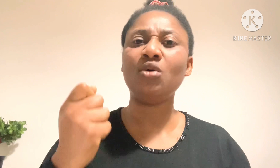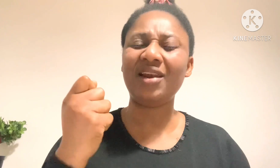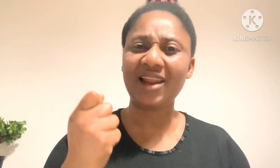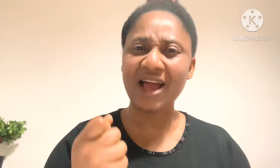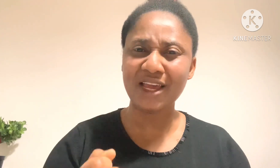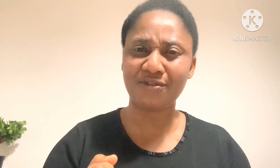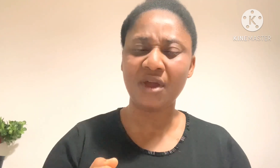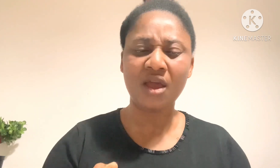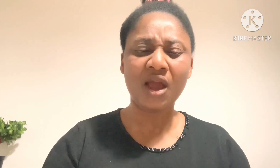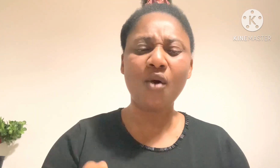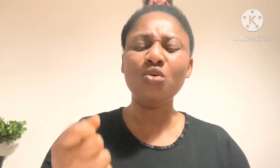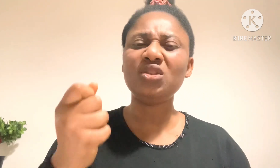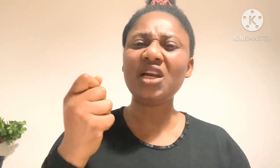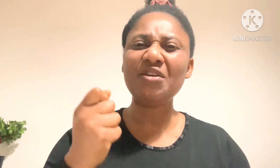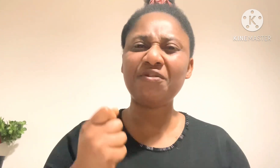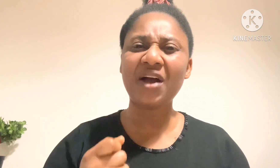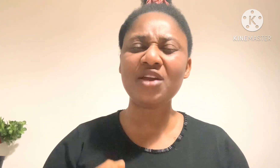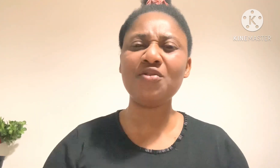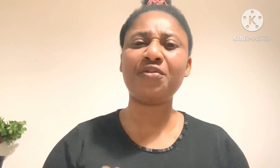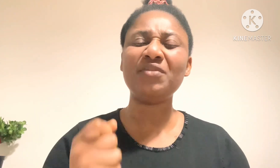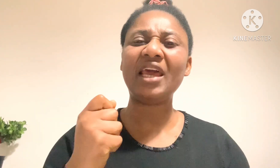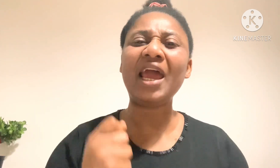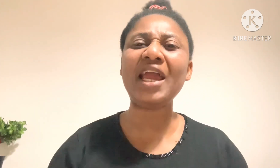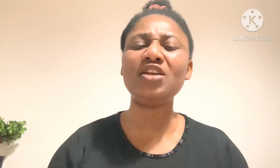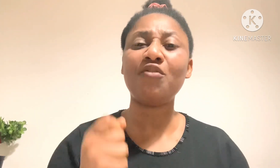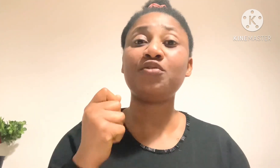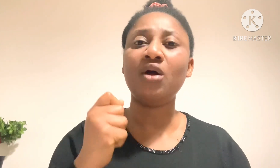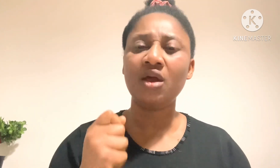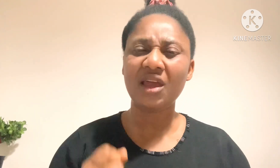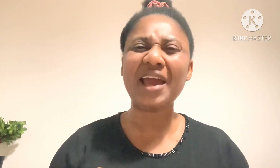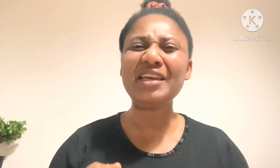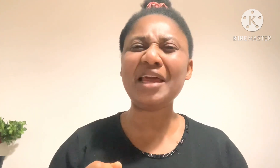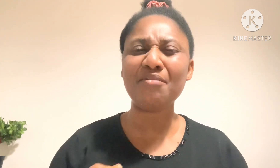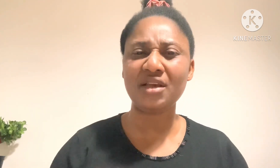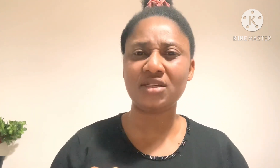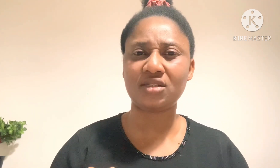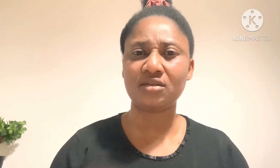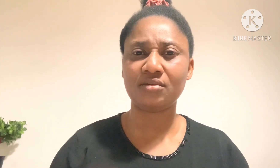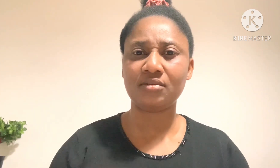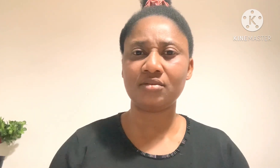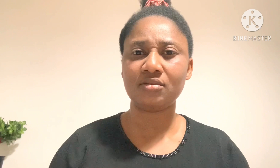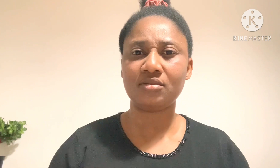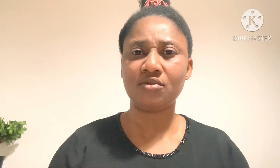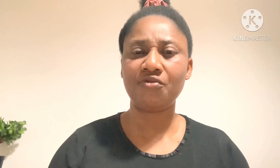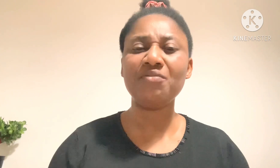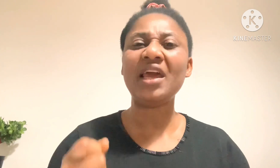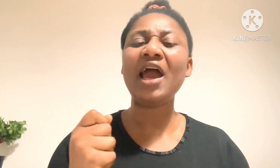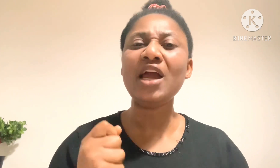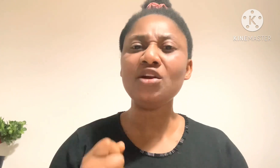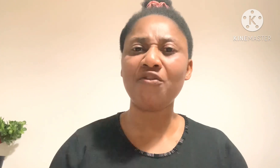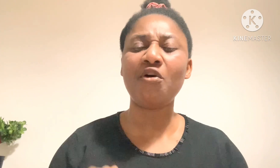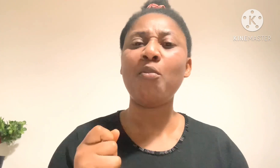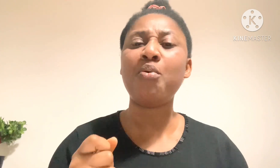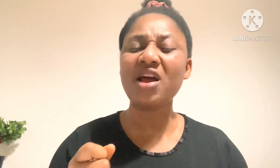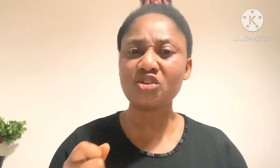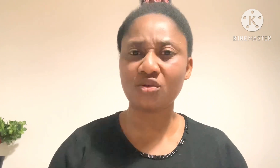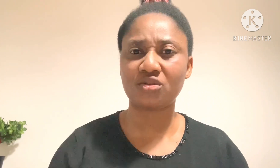your life. I will deliver you from the hand of your enemies. From the hand of oppressors.